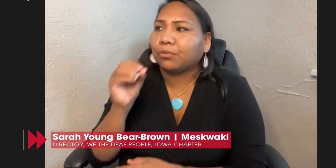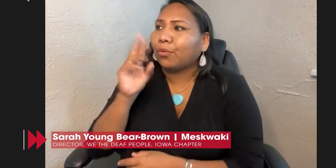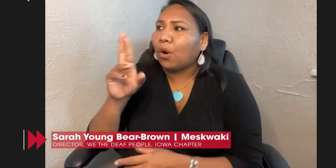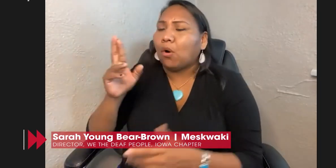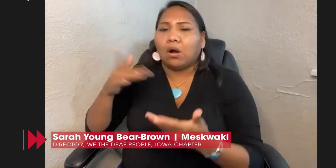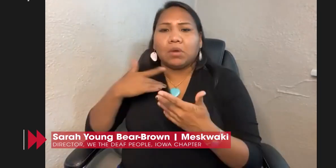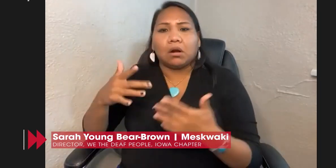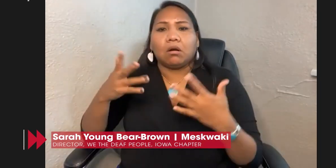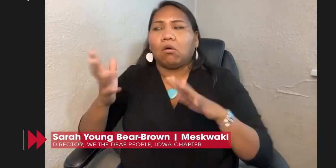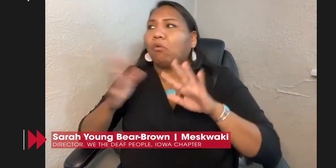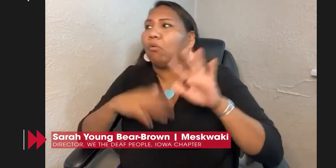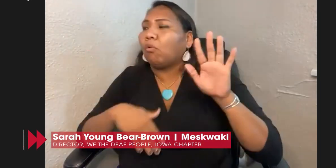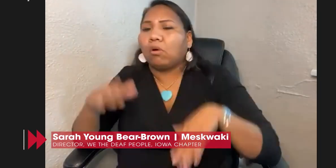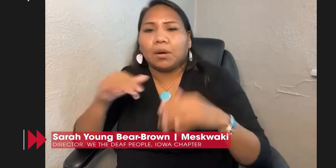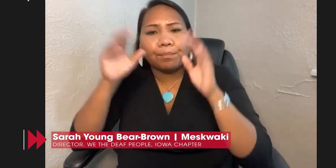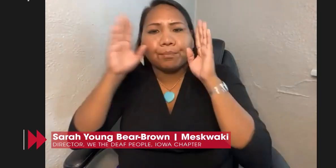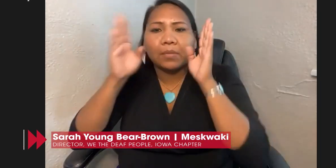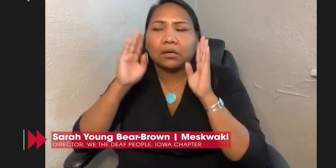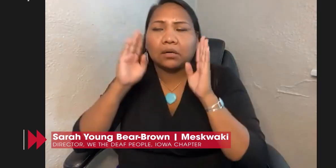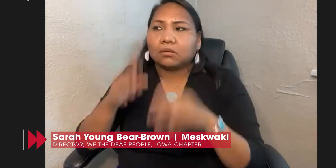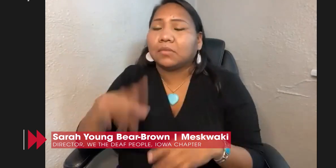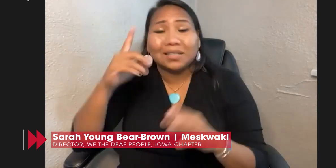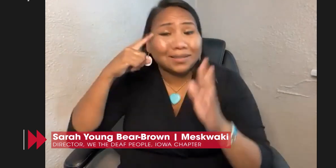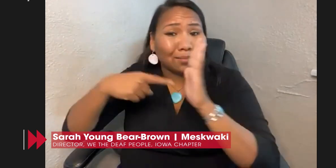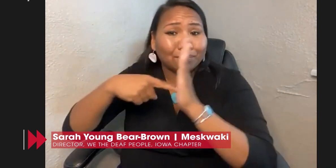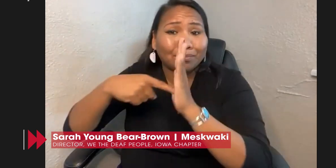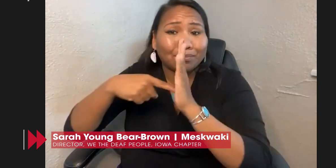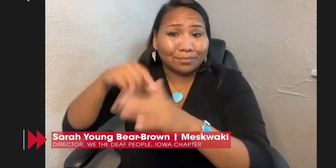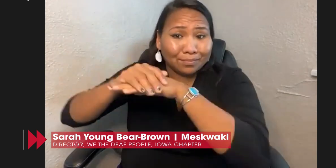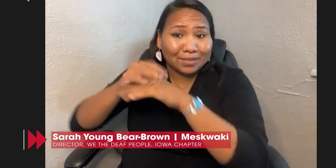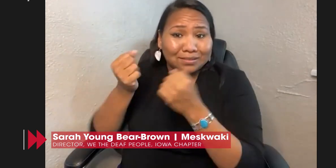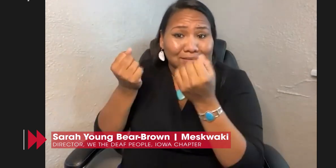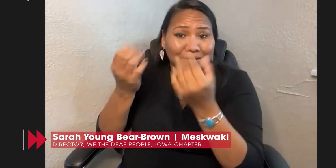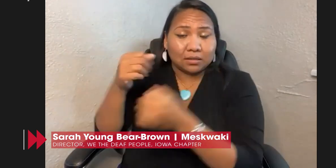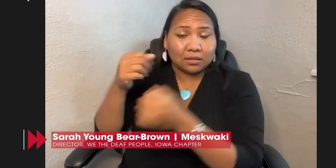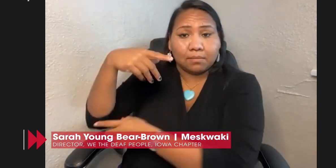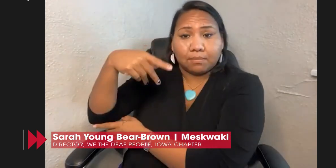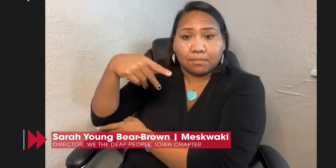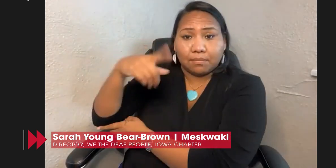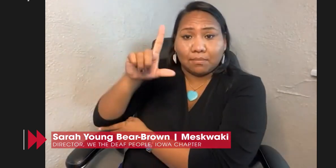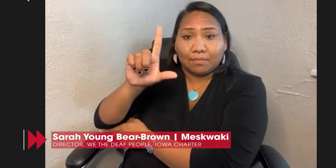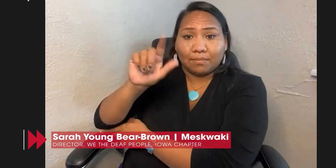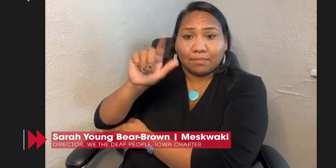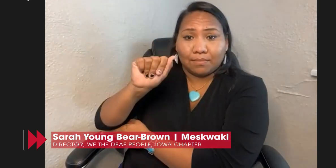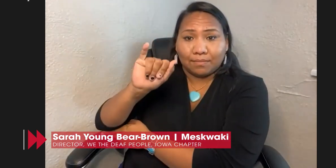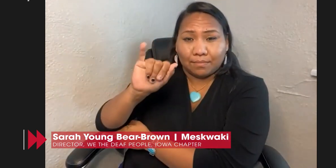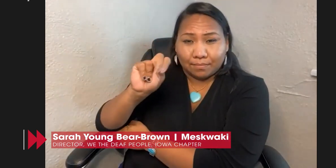There were many, many of us that weren't even aware that other Native Americans existed.